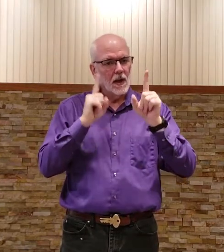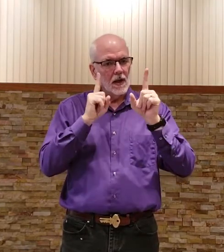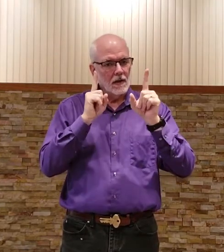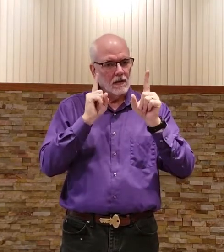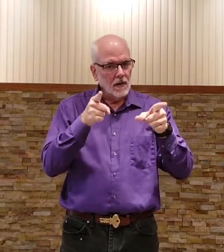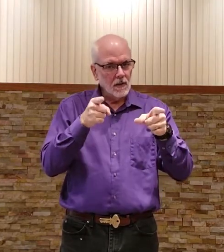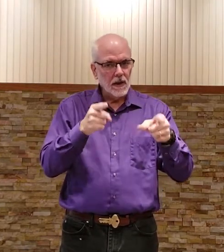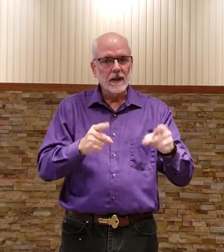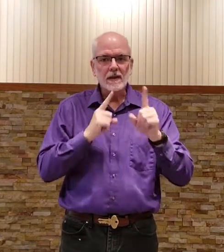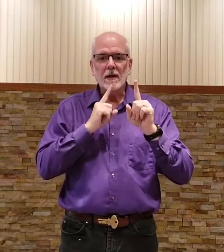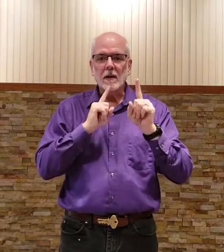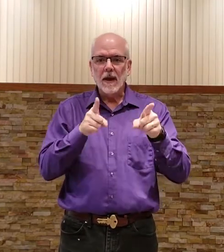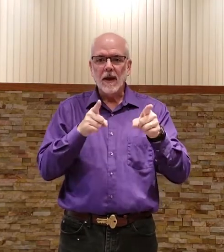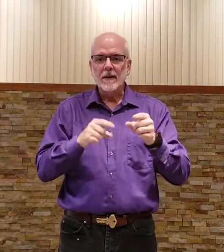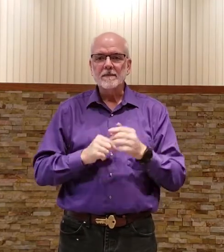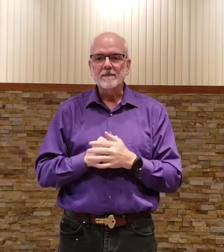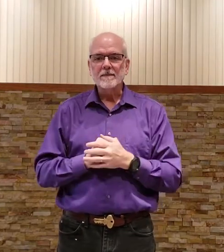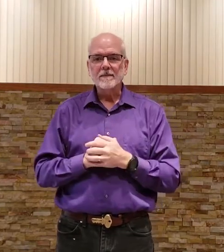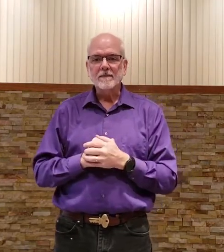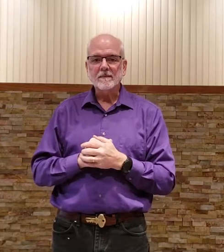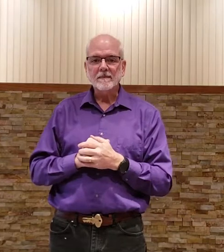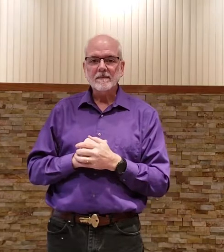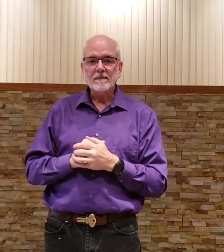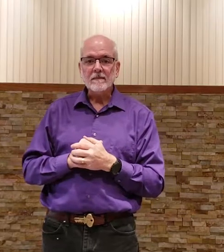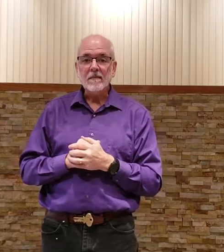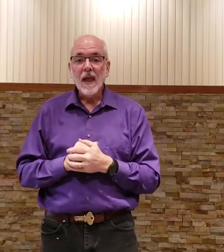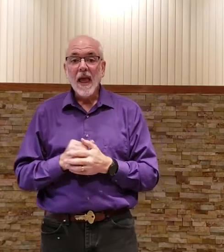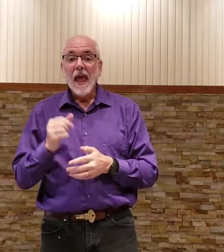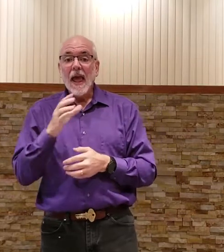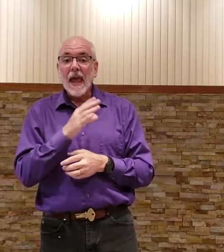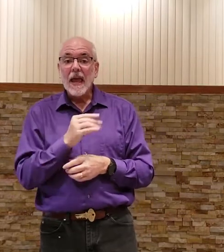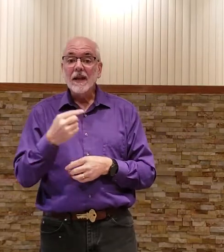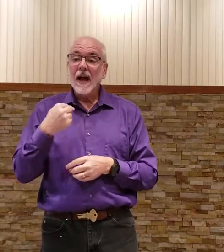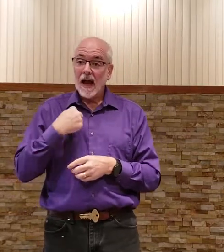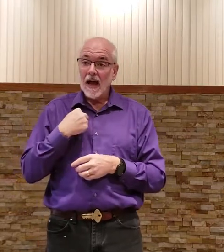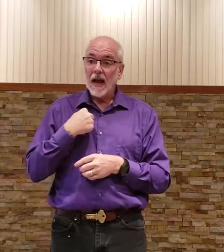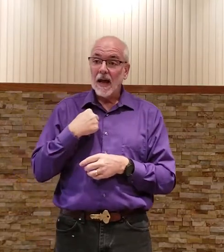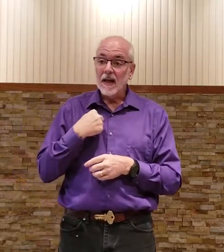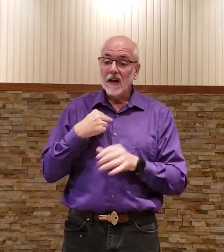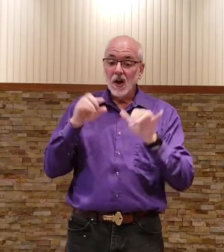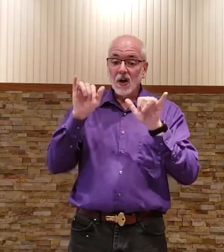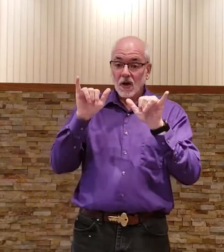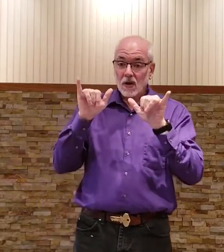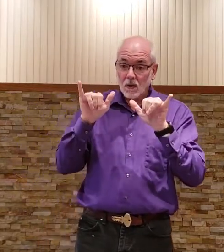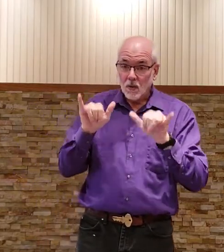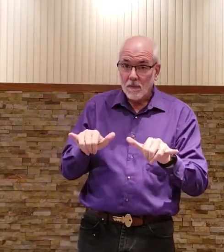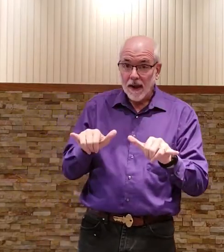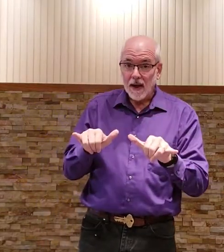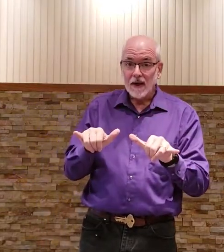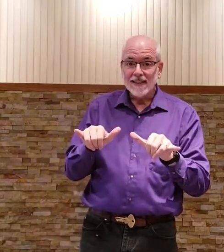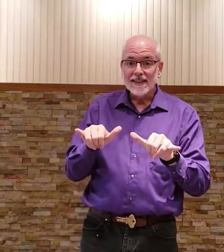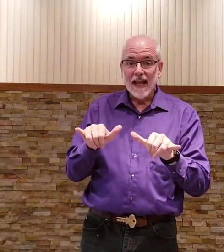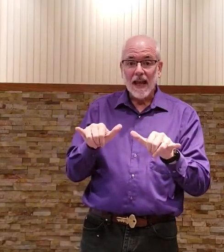do this command and i remain stay